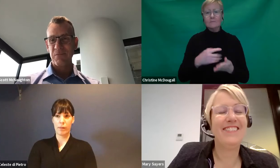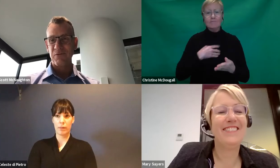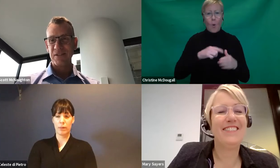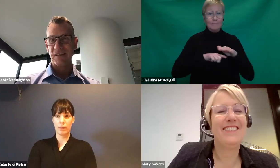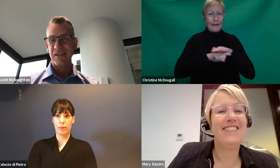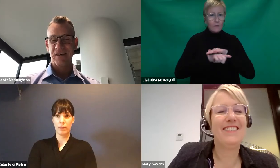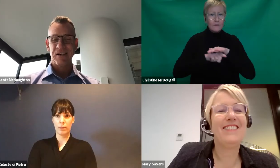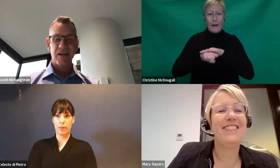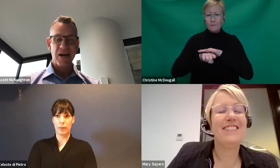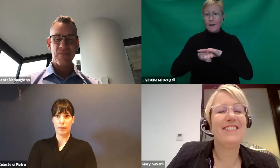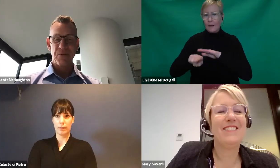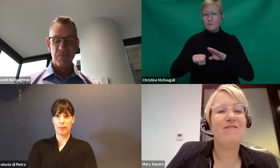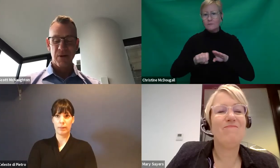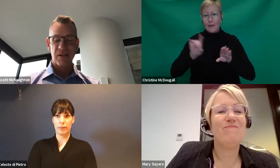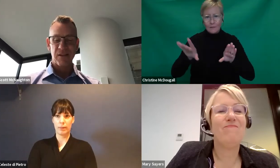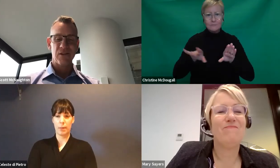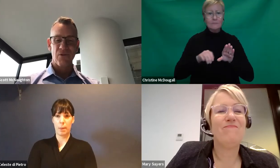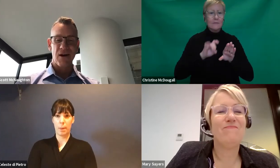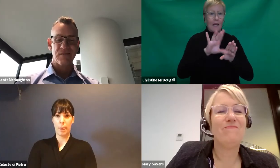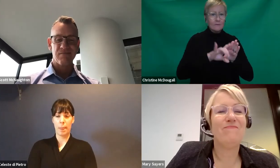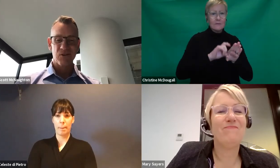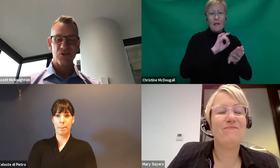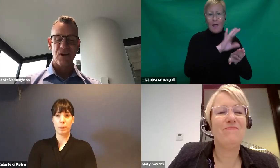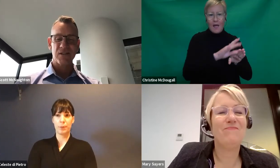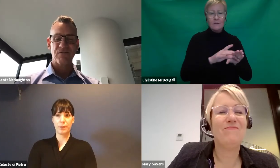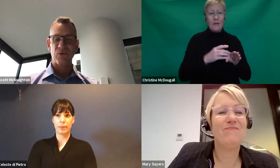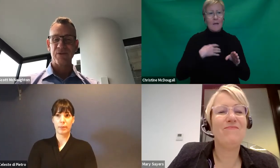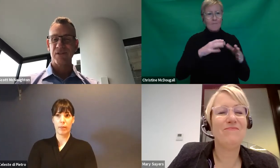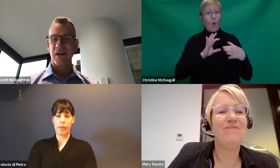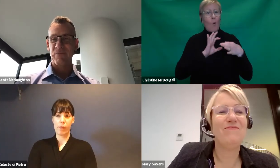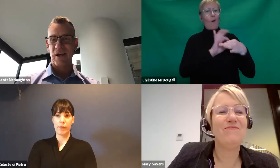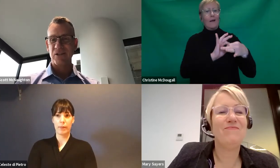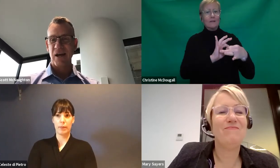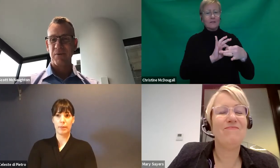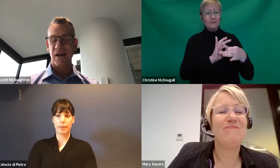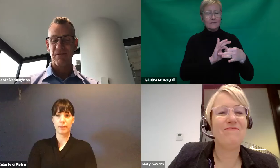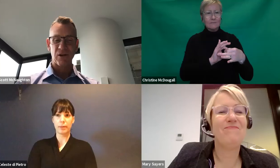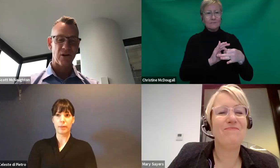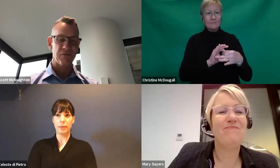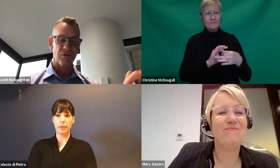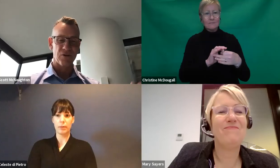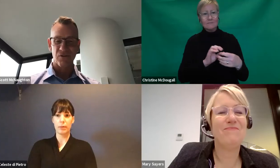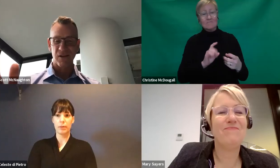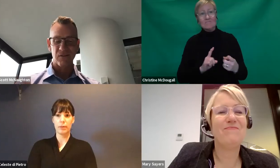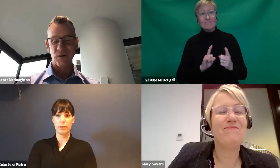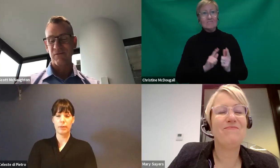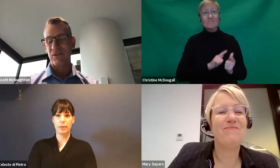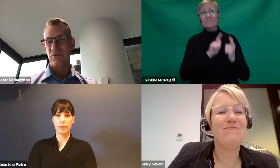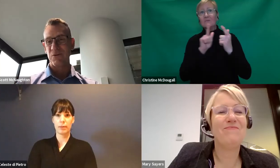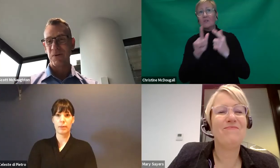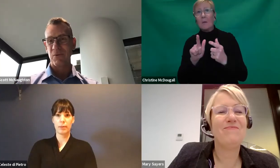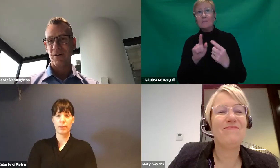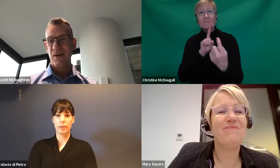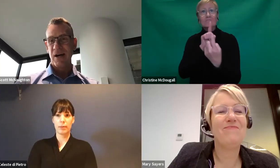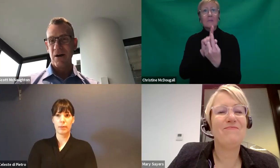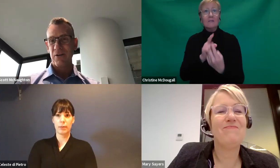with people physically in the right constraints, of course, catching up and having a coffee or a drink or whatever you